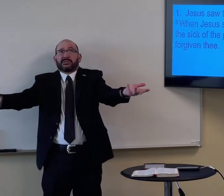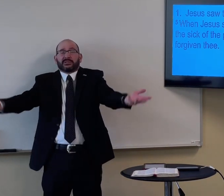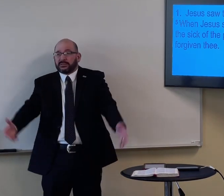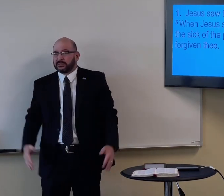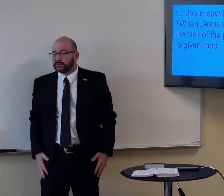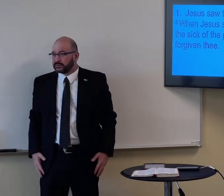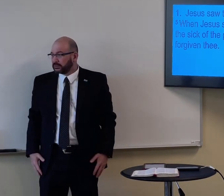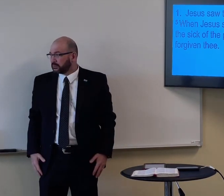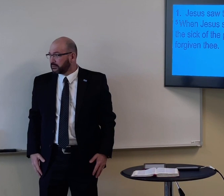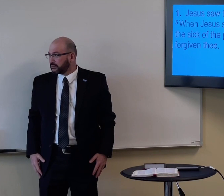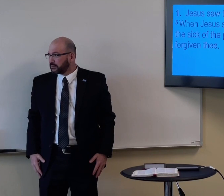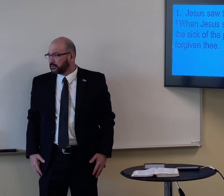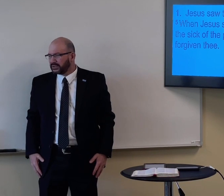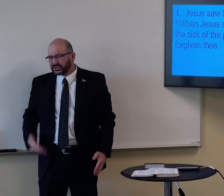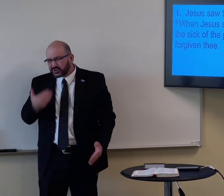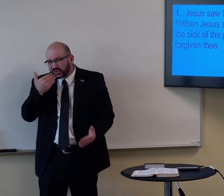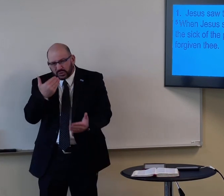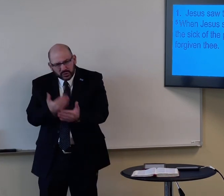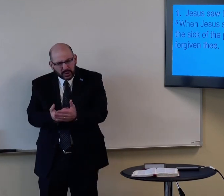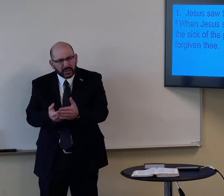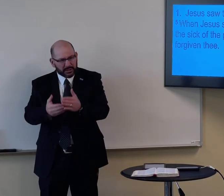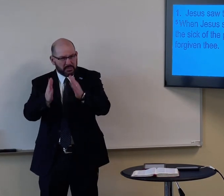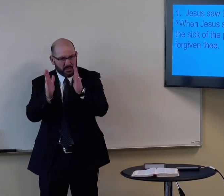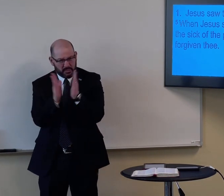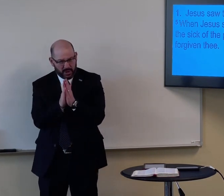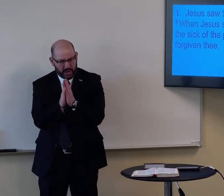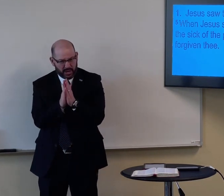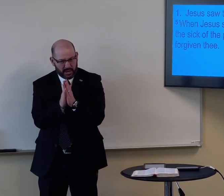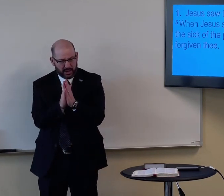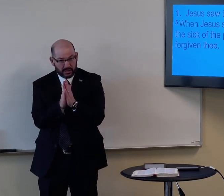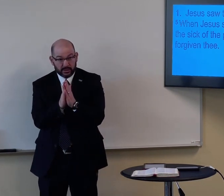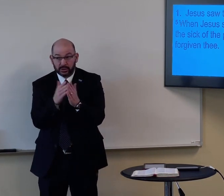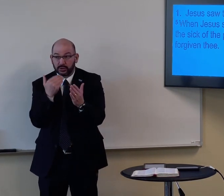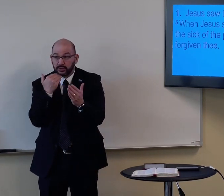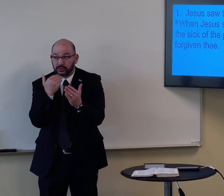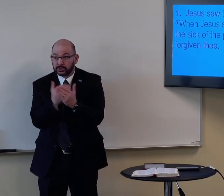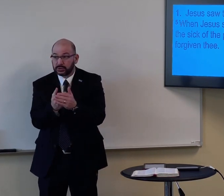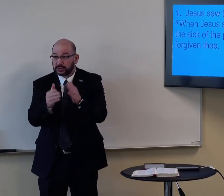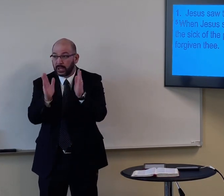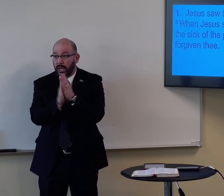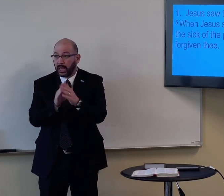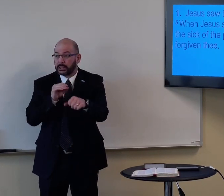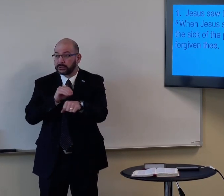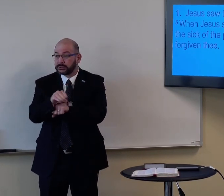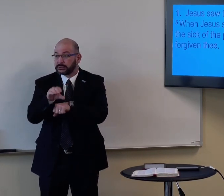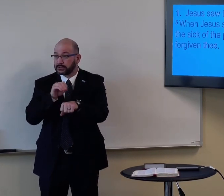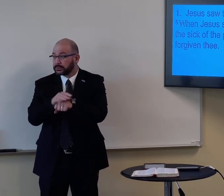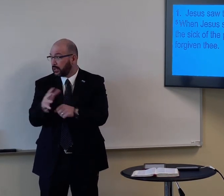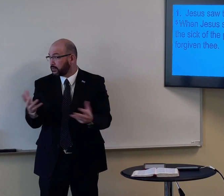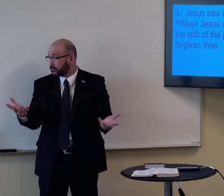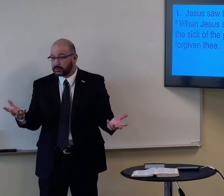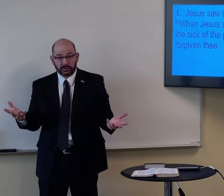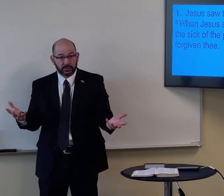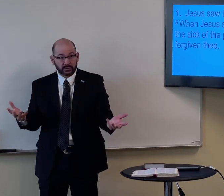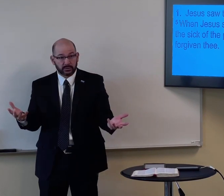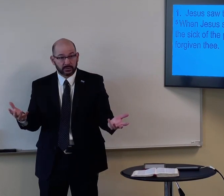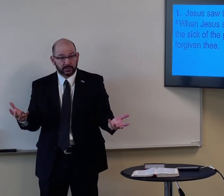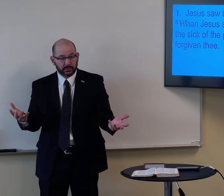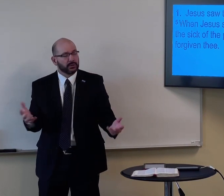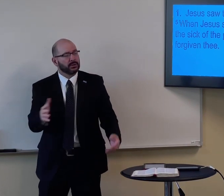right decision here. What should I do? So it's good to pray. It's good to ask for counsel and advice